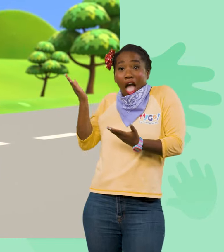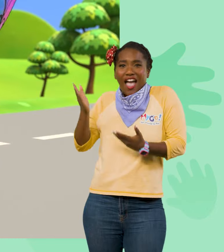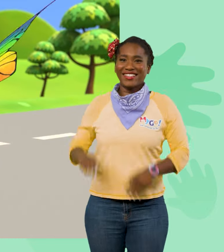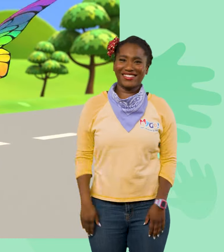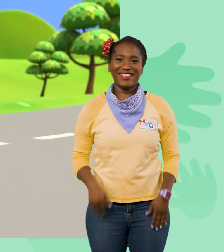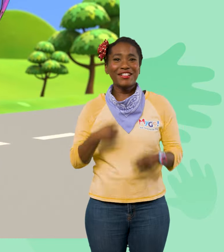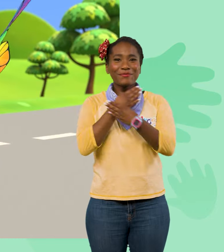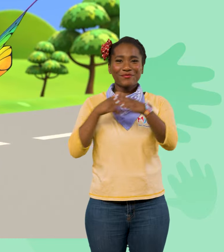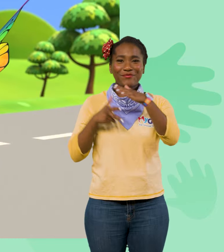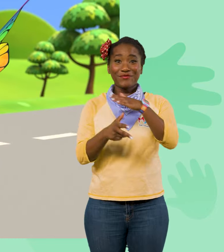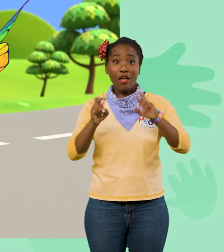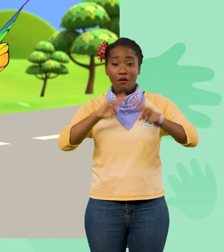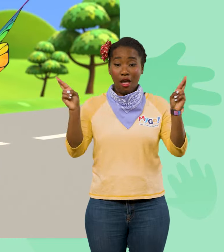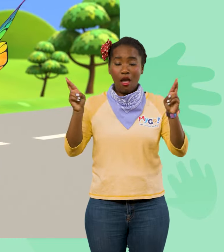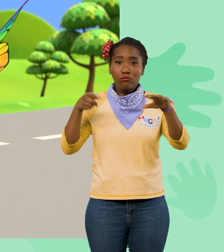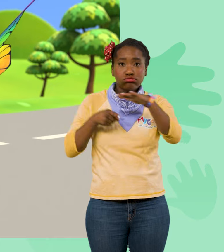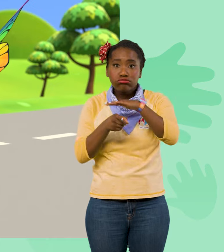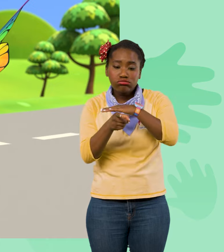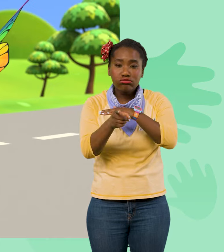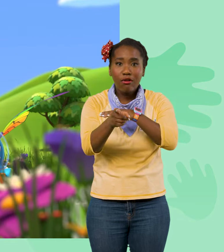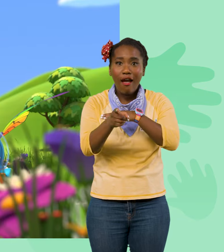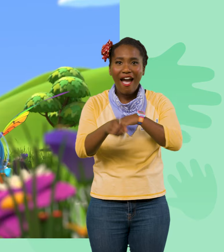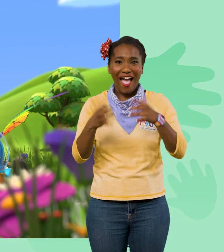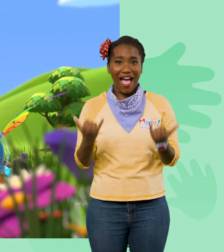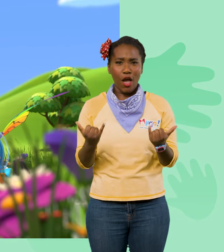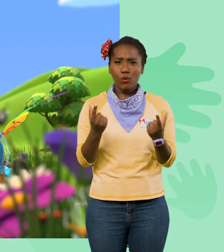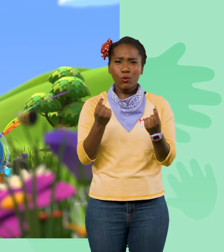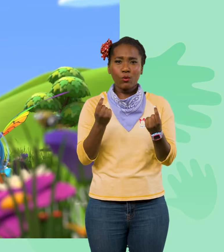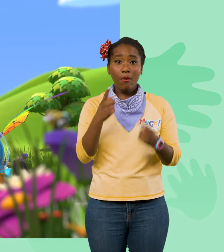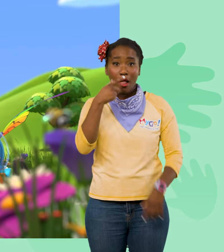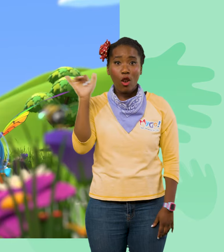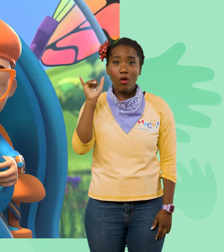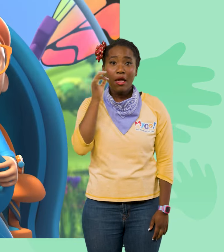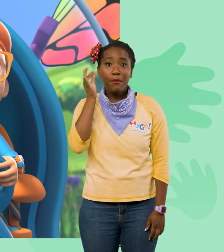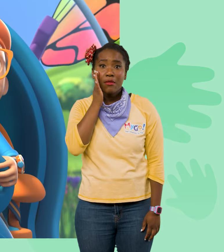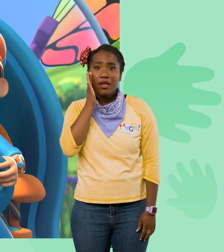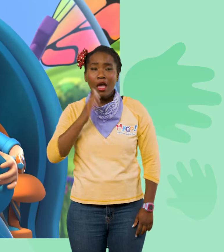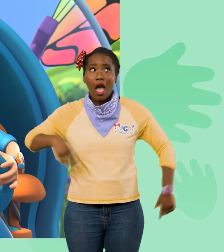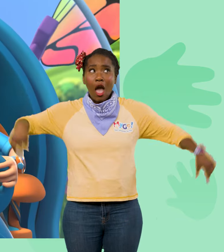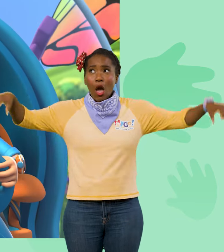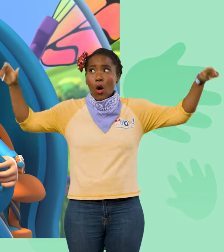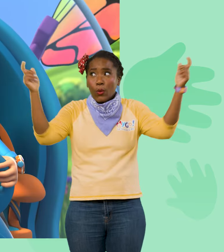The Blippi-mobile is ready for adventure. Now, we just need to make like a bee and bee